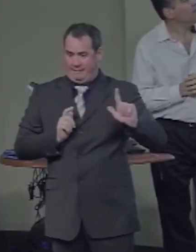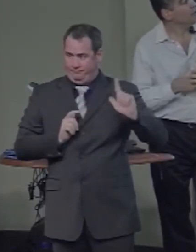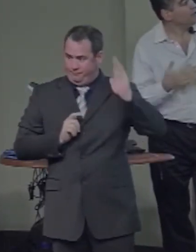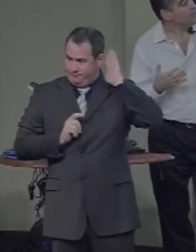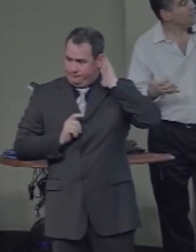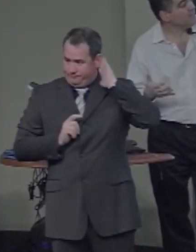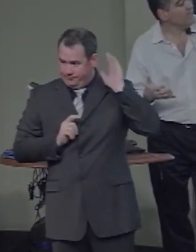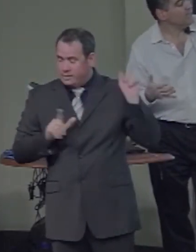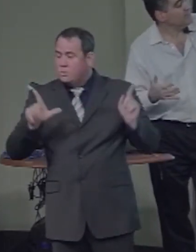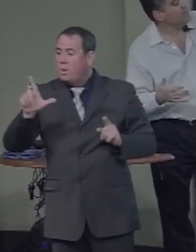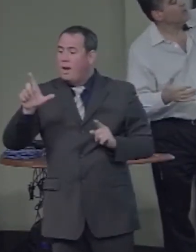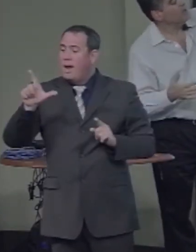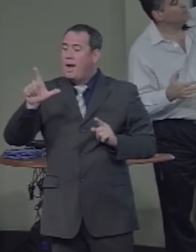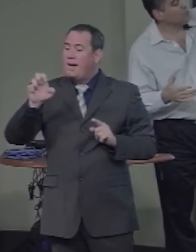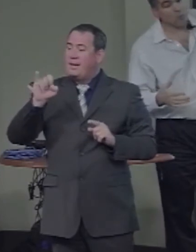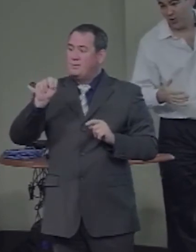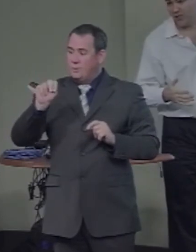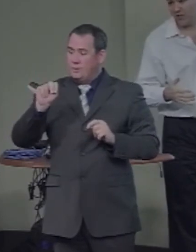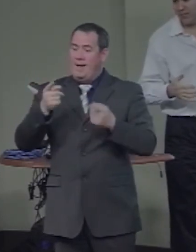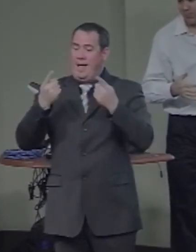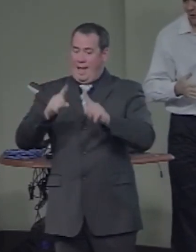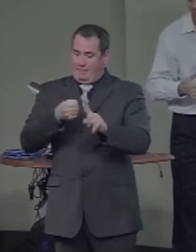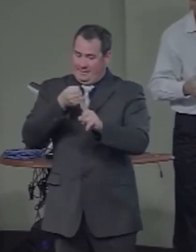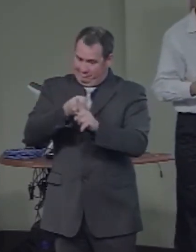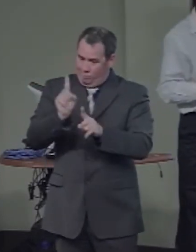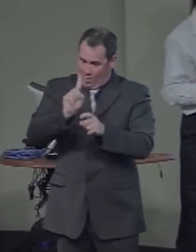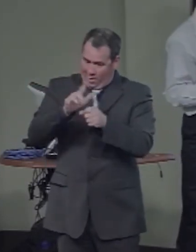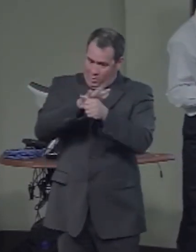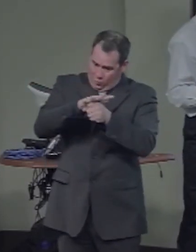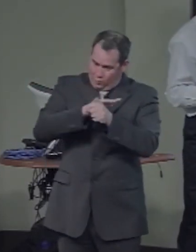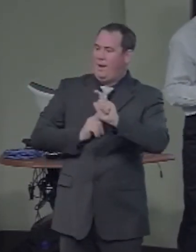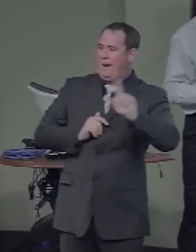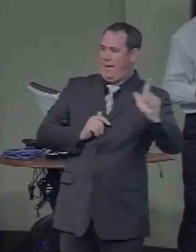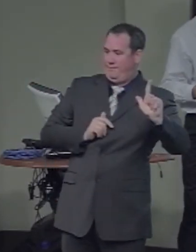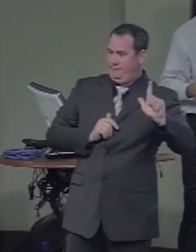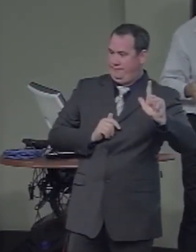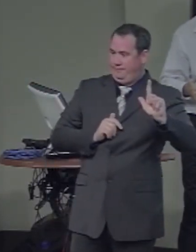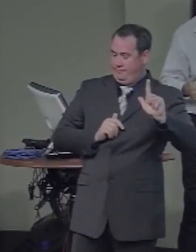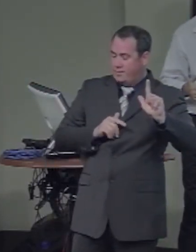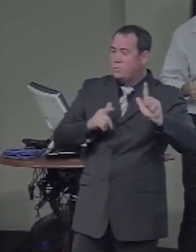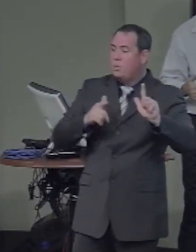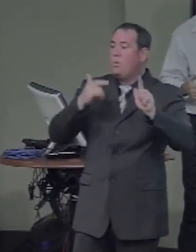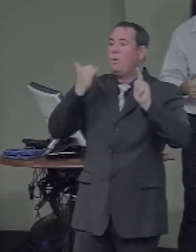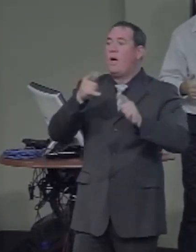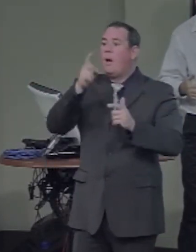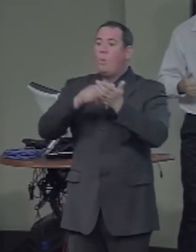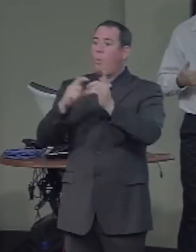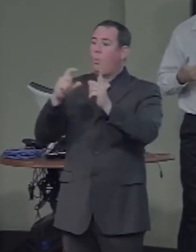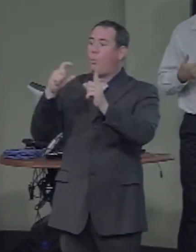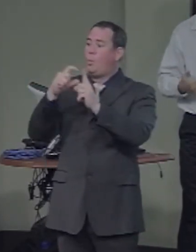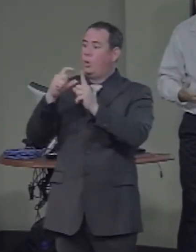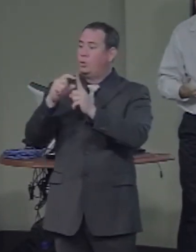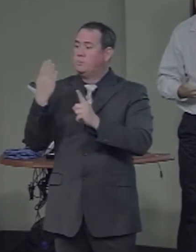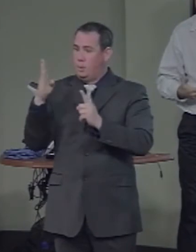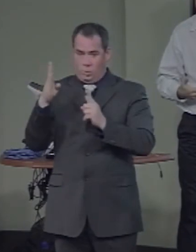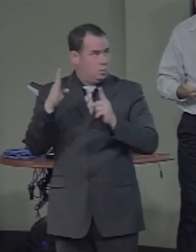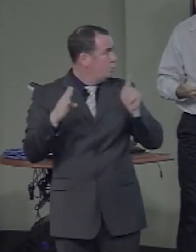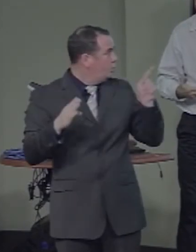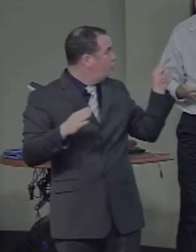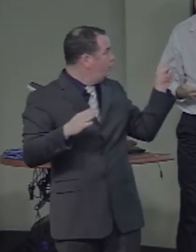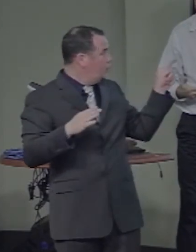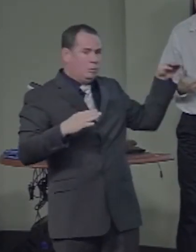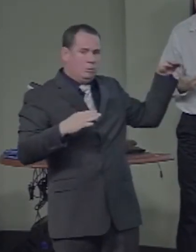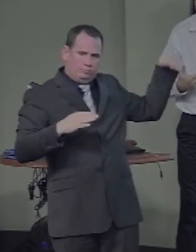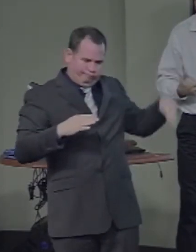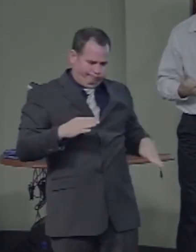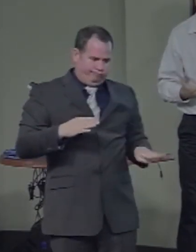And what you can see is, for words, in blue, a very strong effect of lesions near central vision